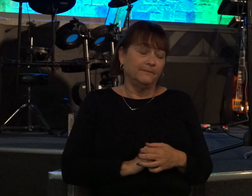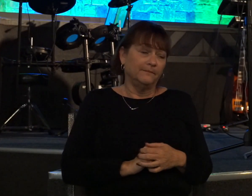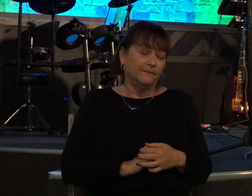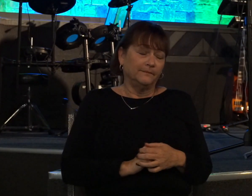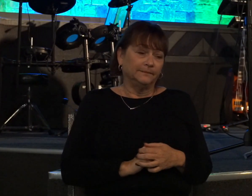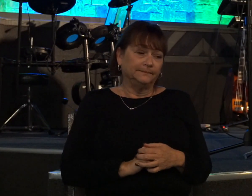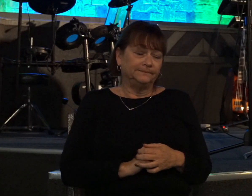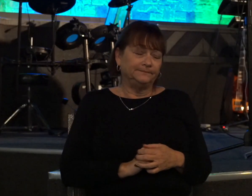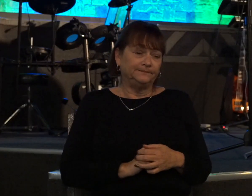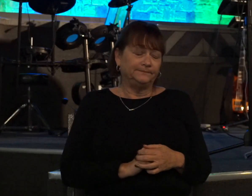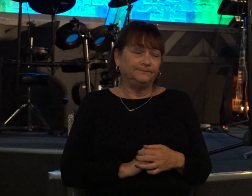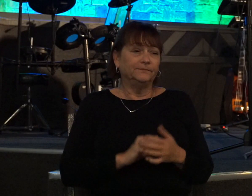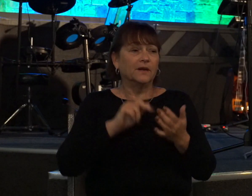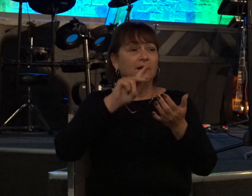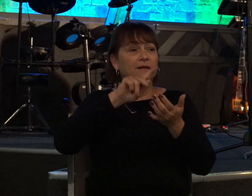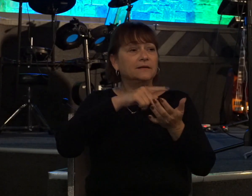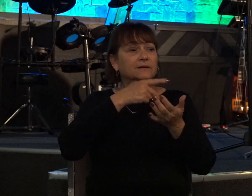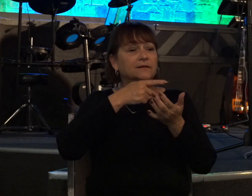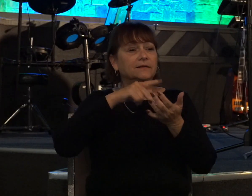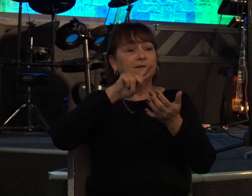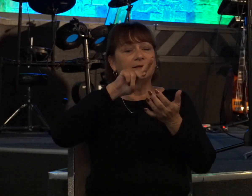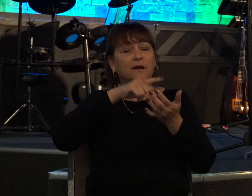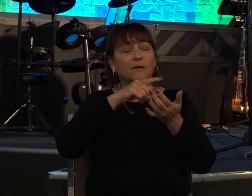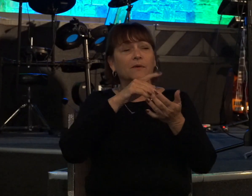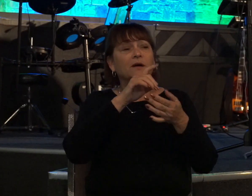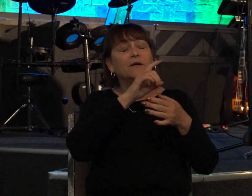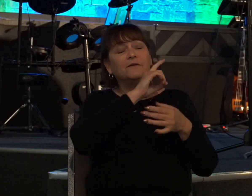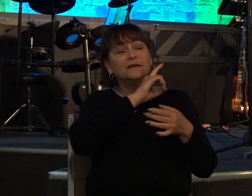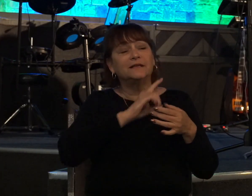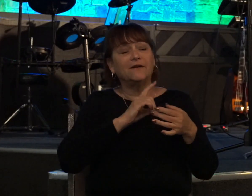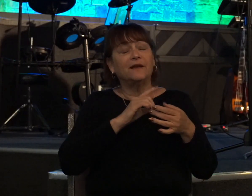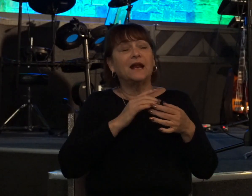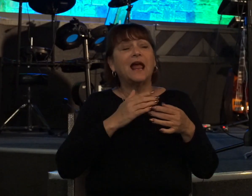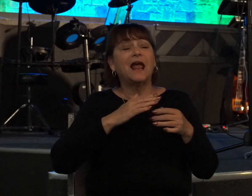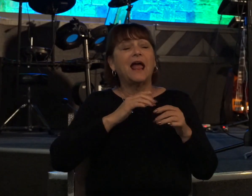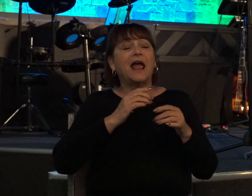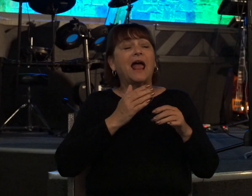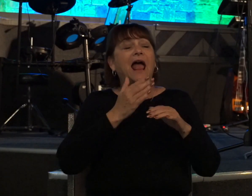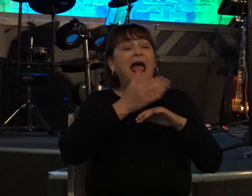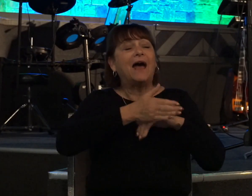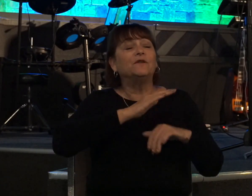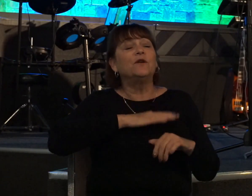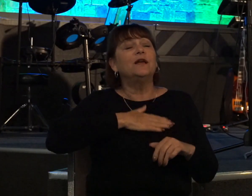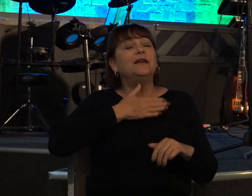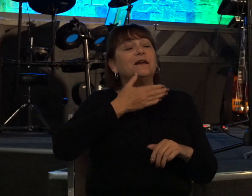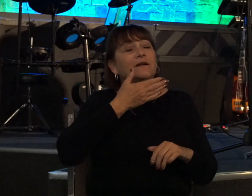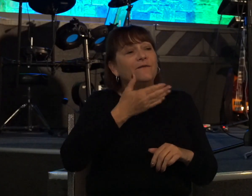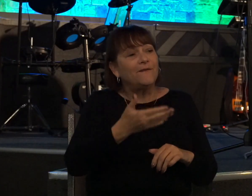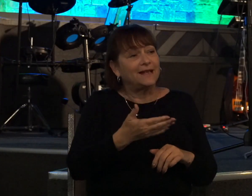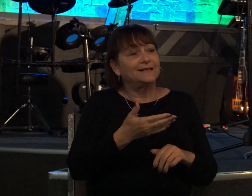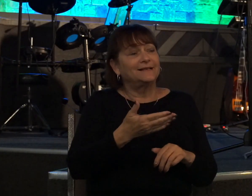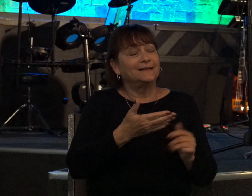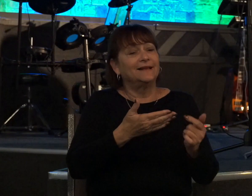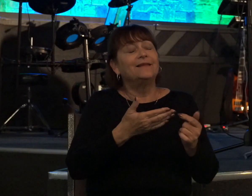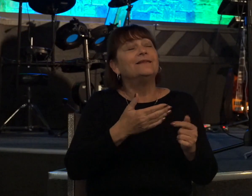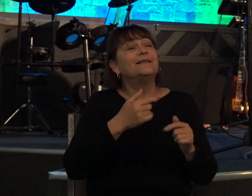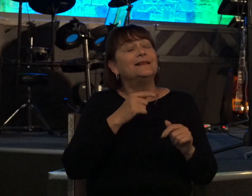this is a psalm of David wrote after he confessed his sin in our chapter that we have been studying tonight and it starts out like this